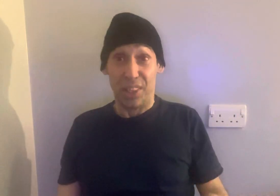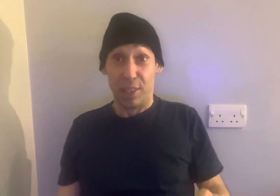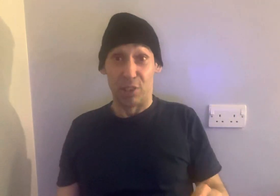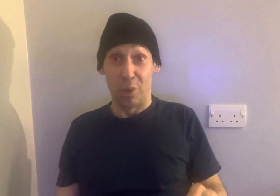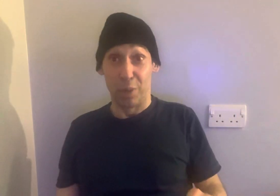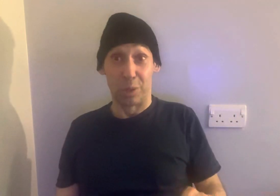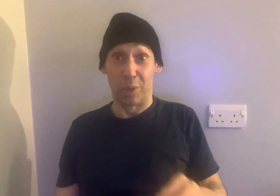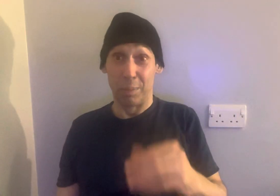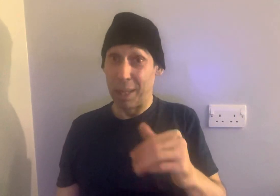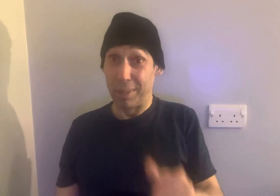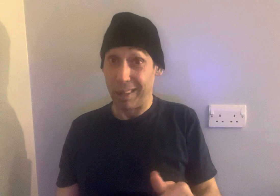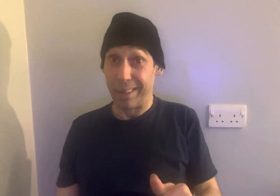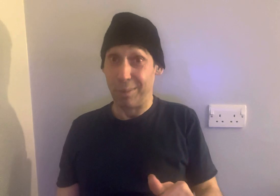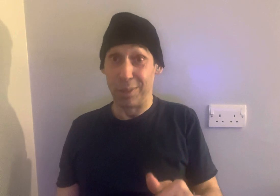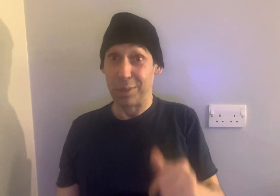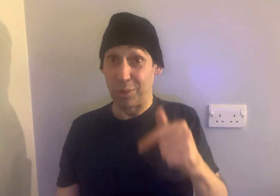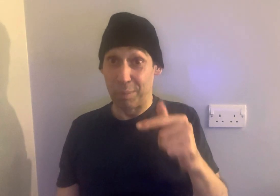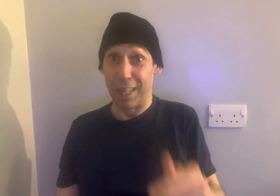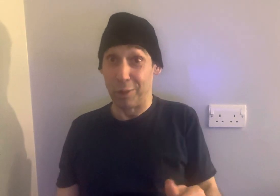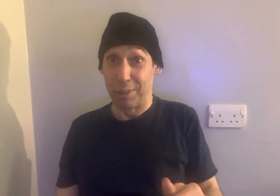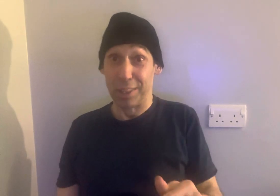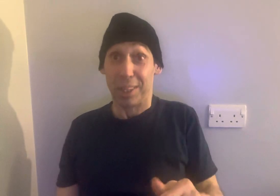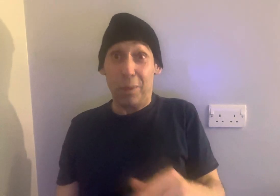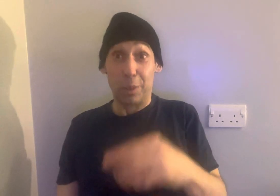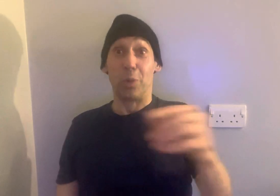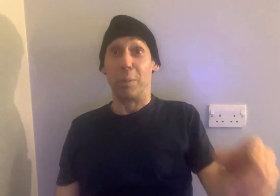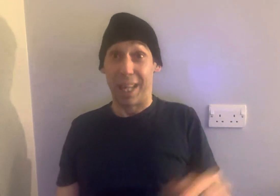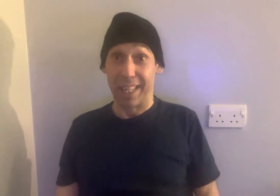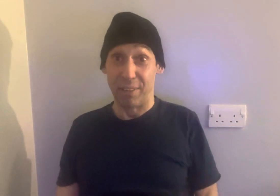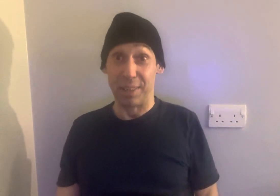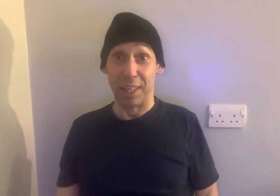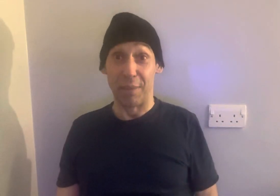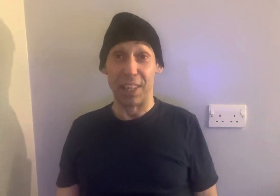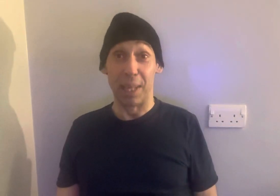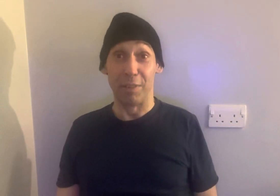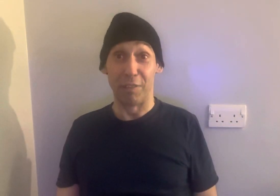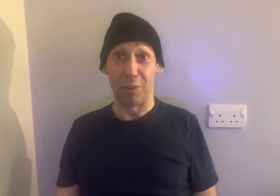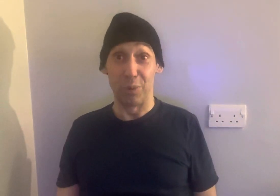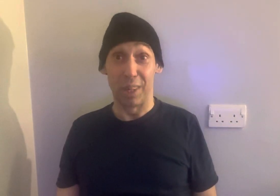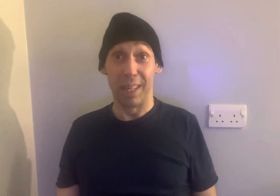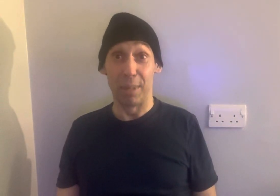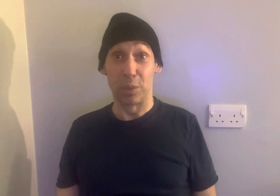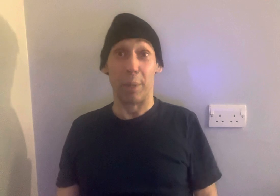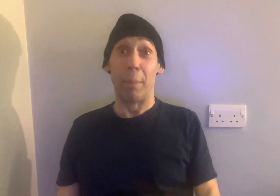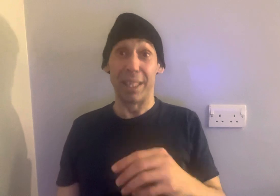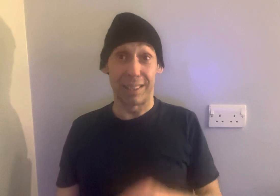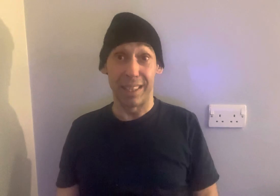So we're not talking about a banana, we're not talking about an orange, we're talking about another name of a fruit, right? But he's one of my besties,